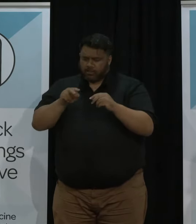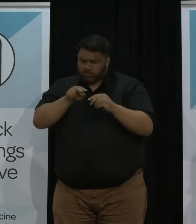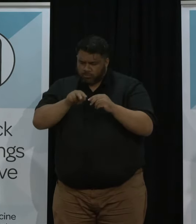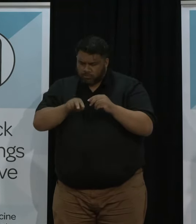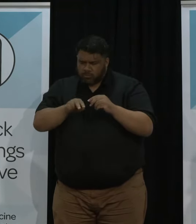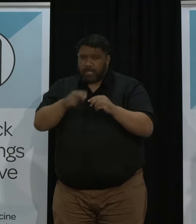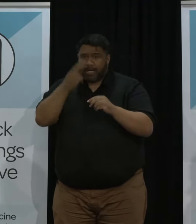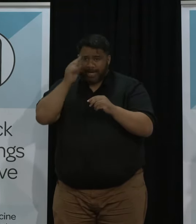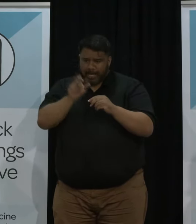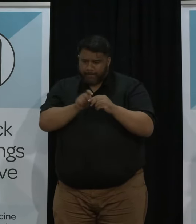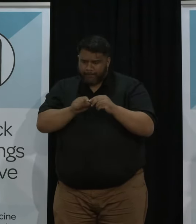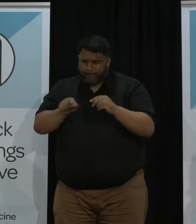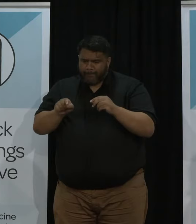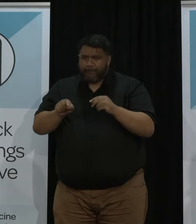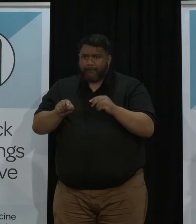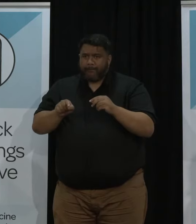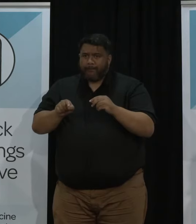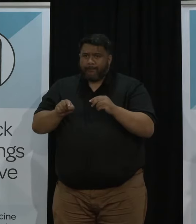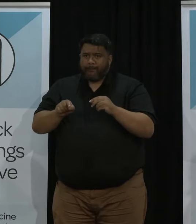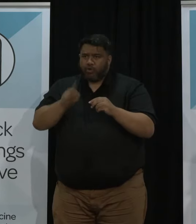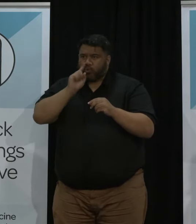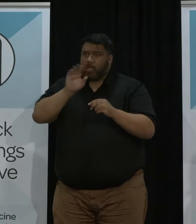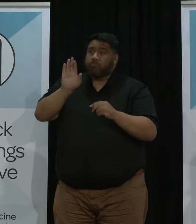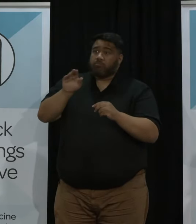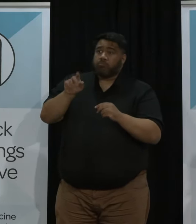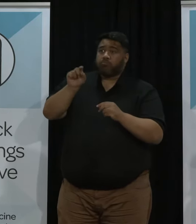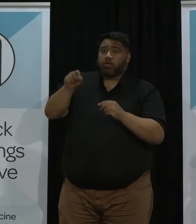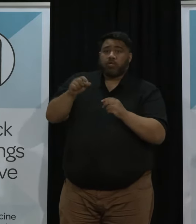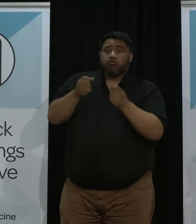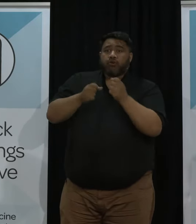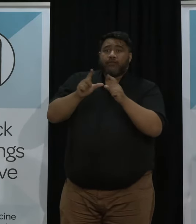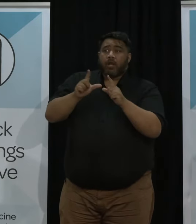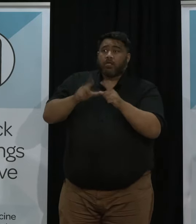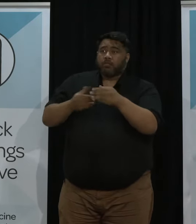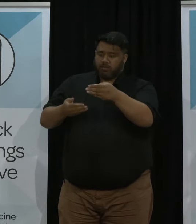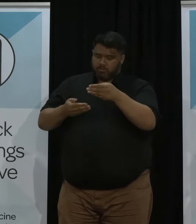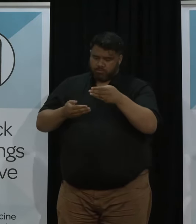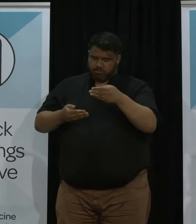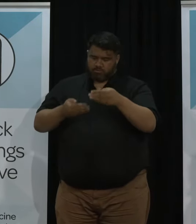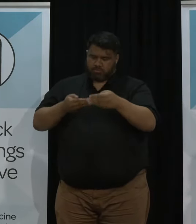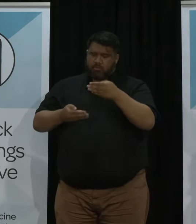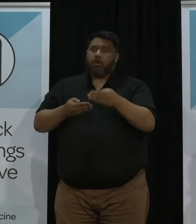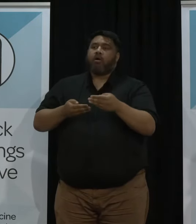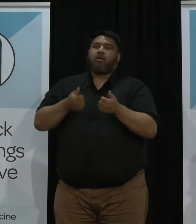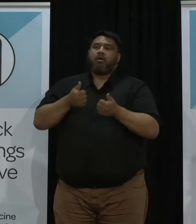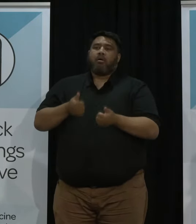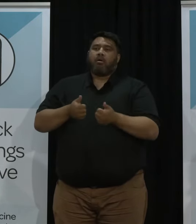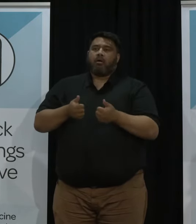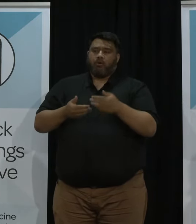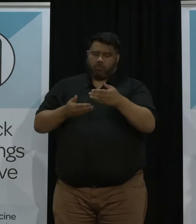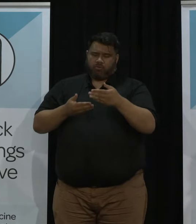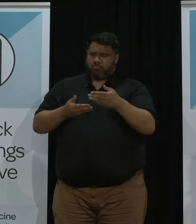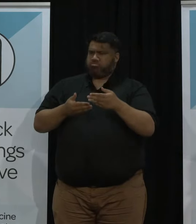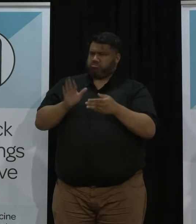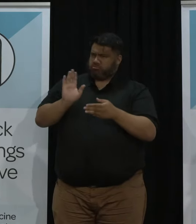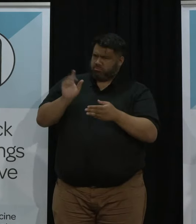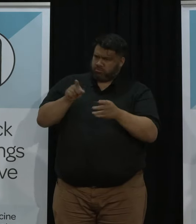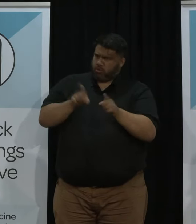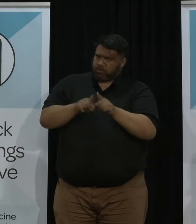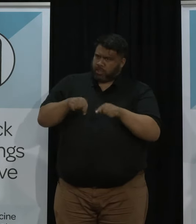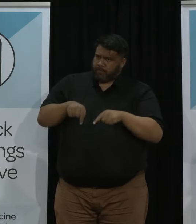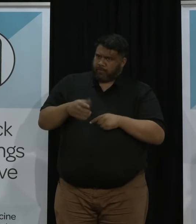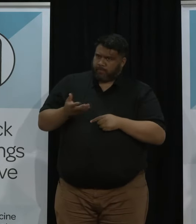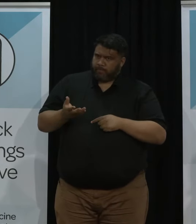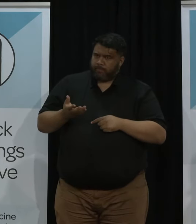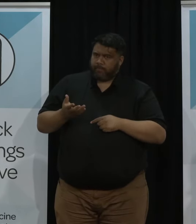who they claim to be by using photo ID And the fact that you may not know at any given venue which will be used is a way that we can keep